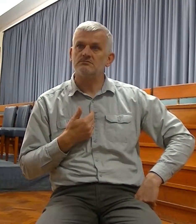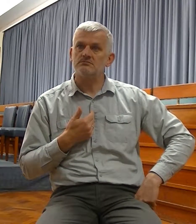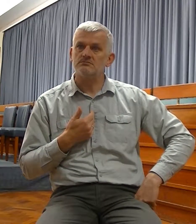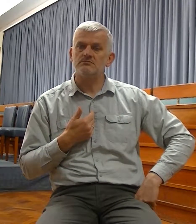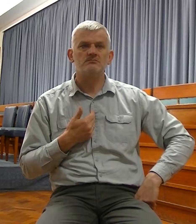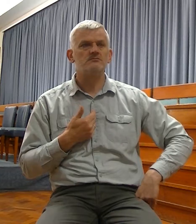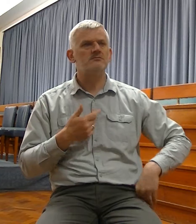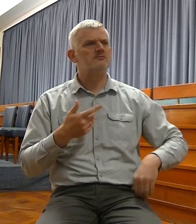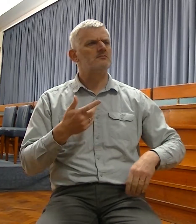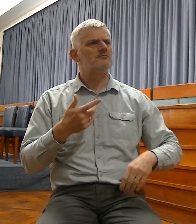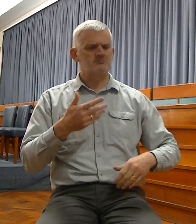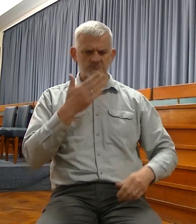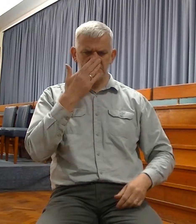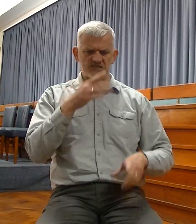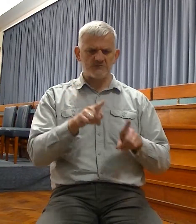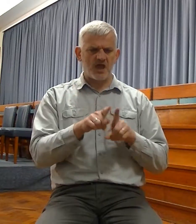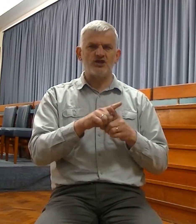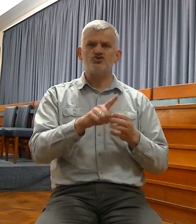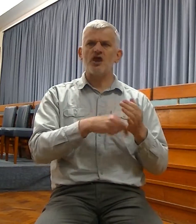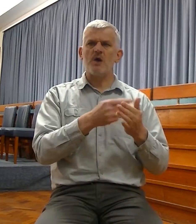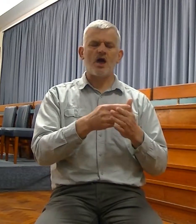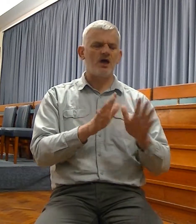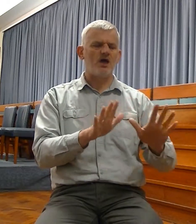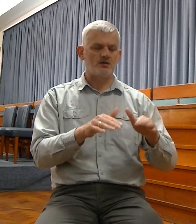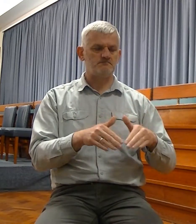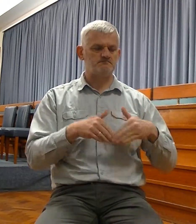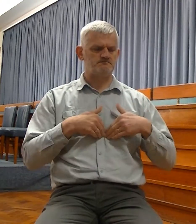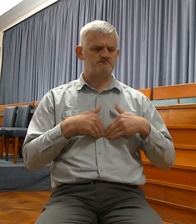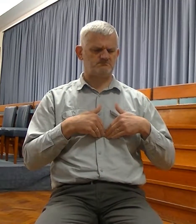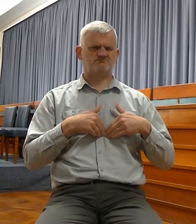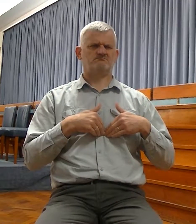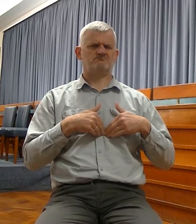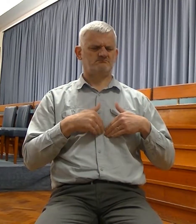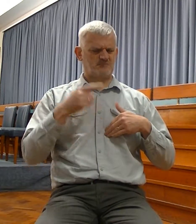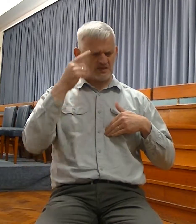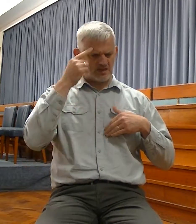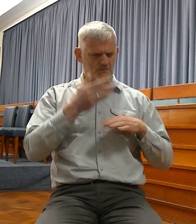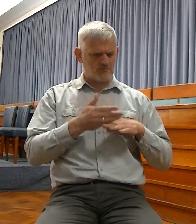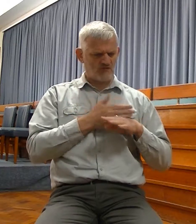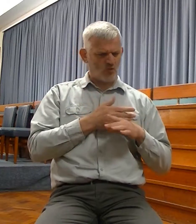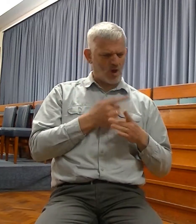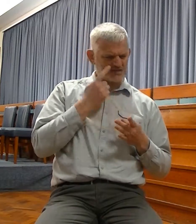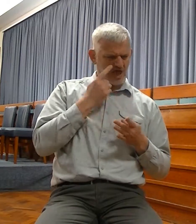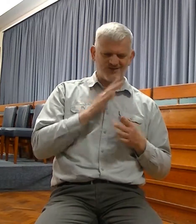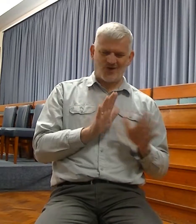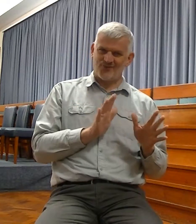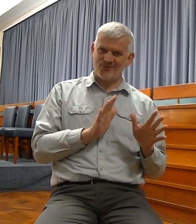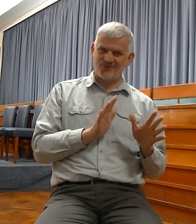backward. He's almost pre-Isaiah, which he isn't, of course. And the only answer we can give,